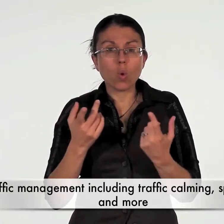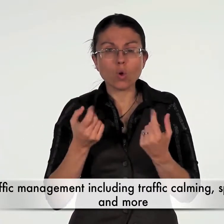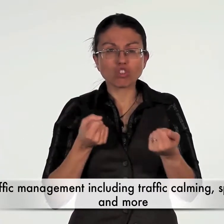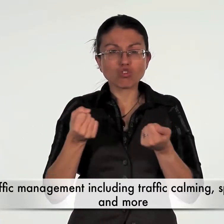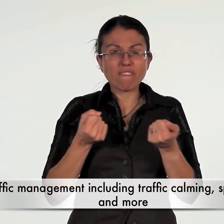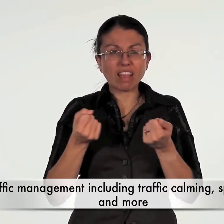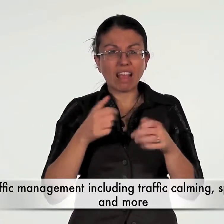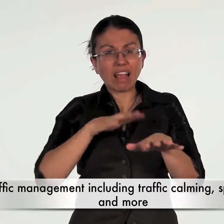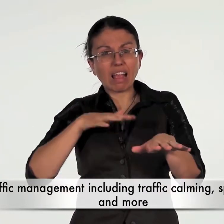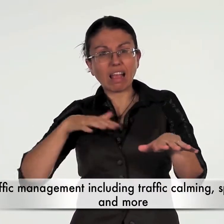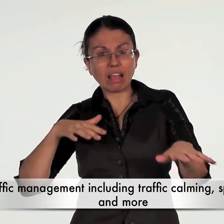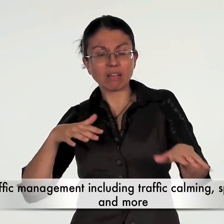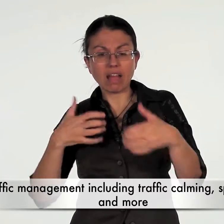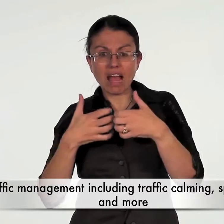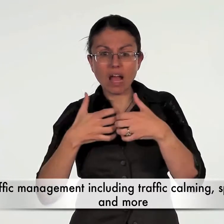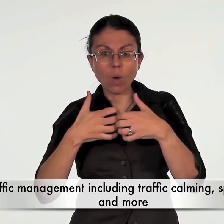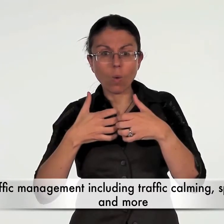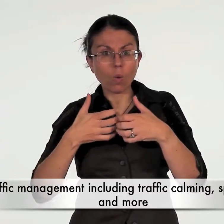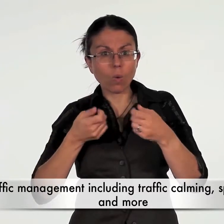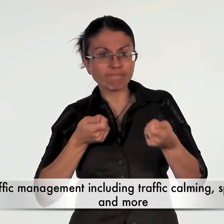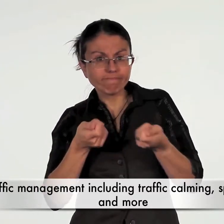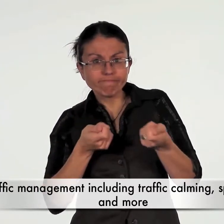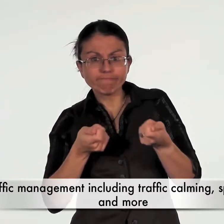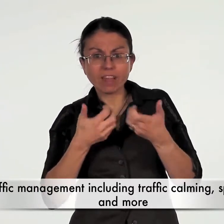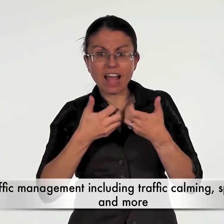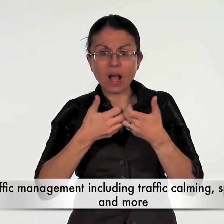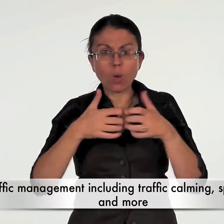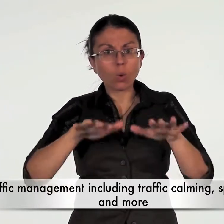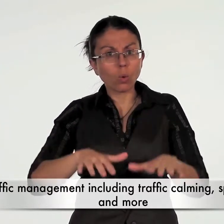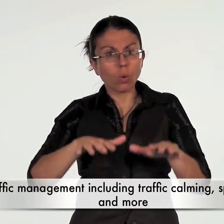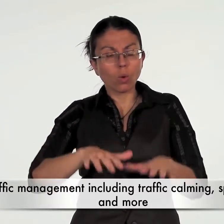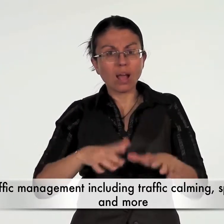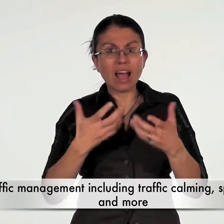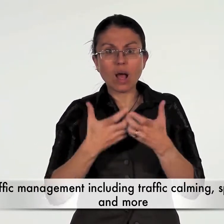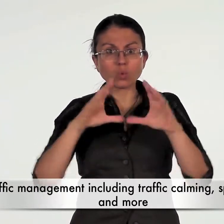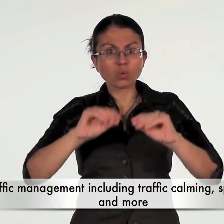traffic management including traffic calming speed limits and more